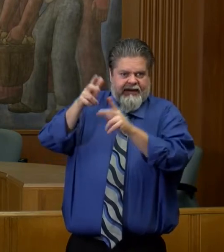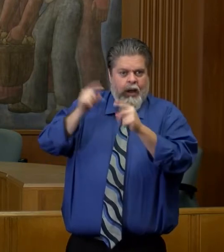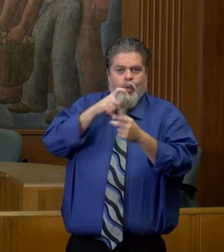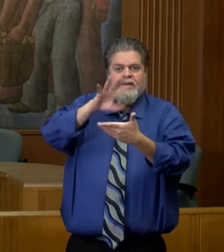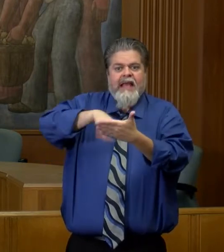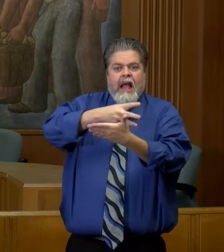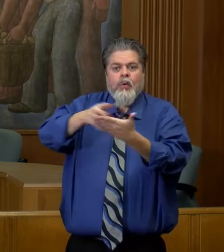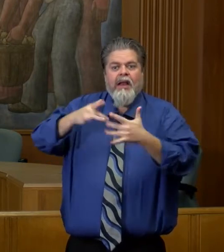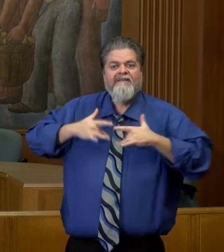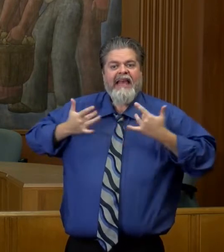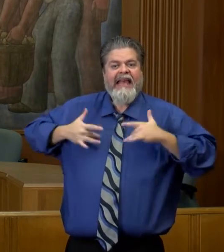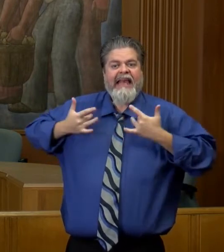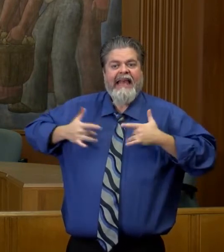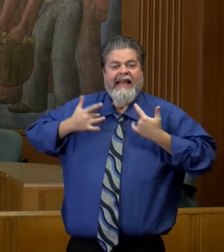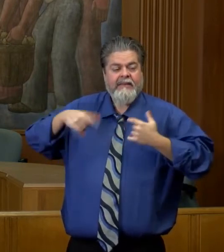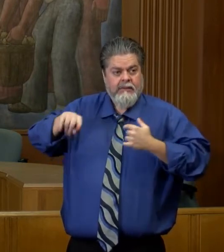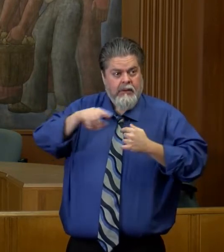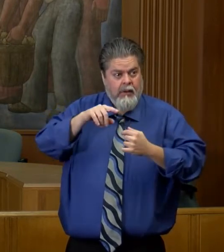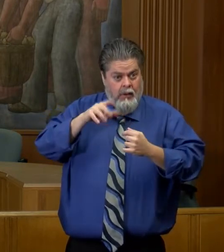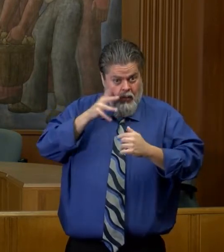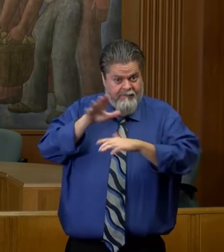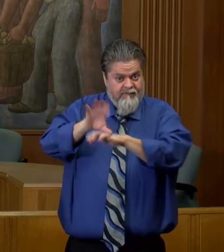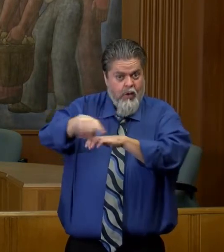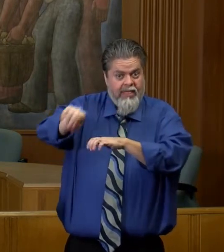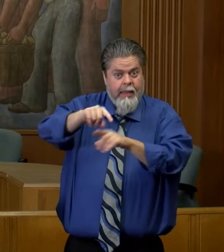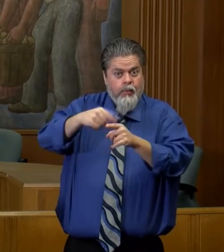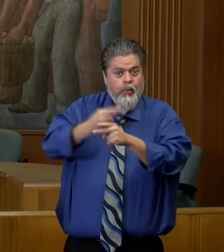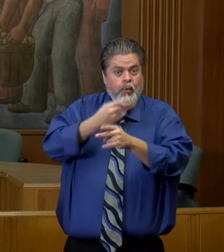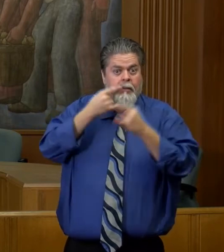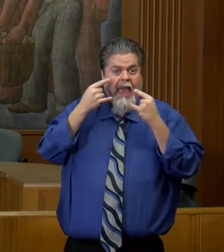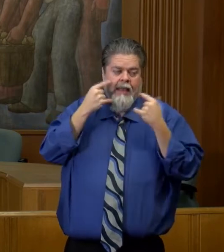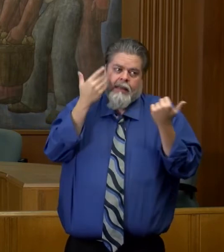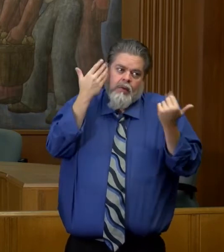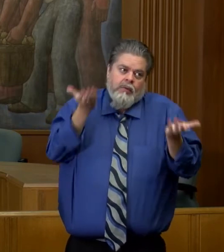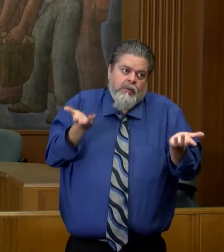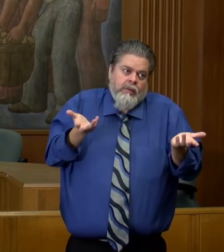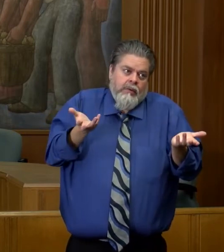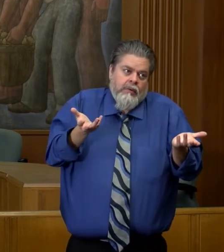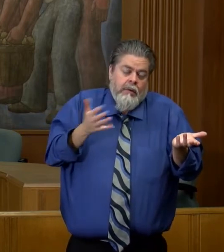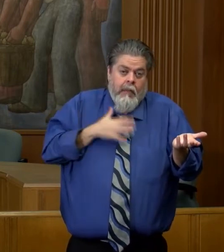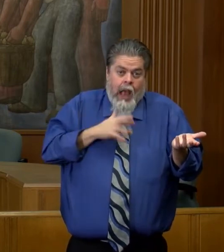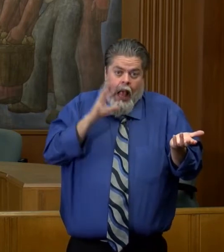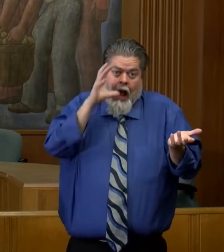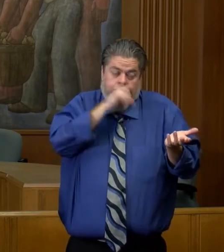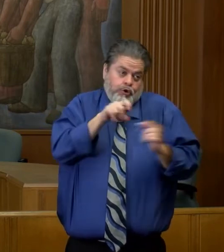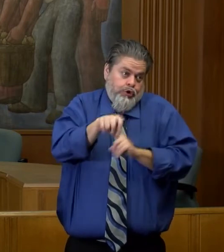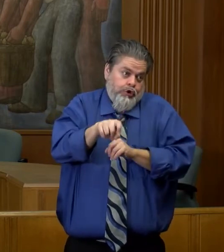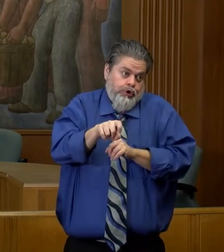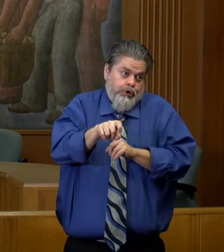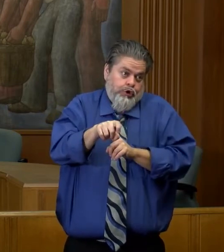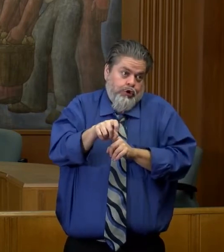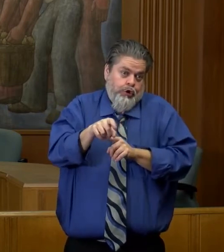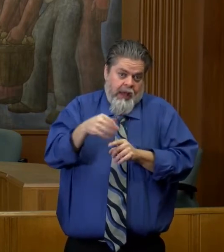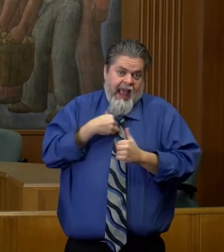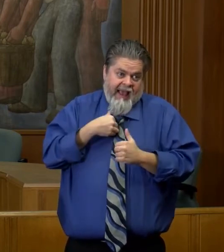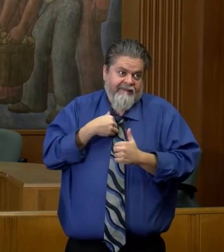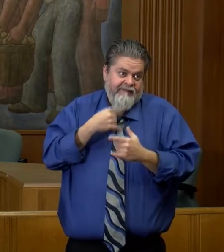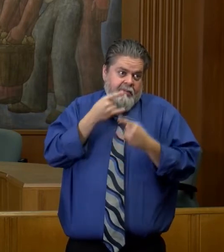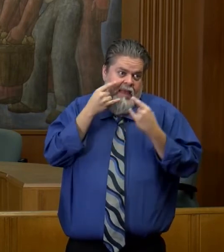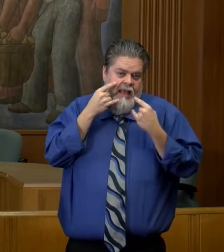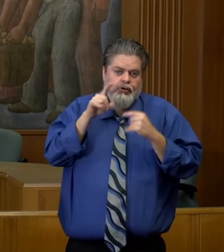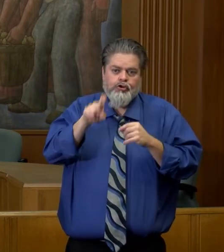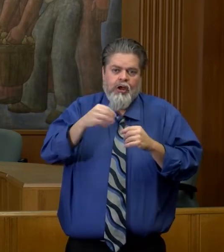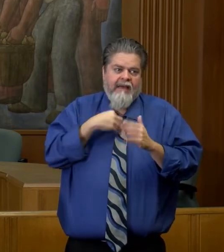precautions that their guests are wanting and asking for. So my assumption will be that there'll be proper protocols in place there